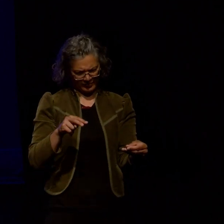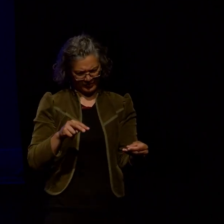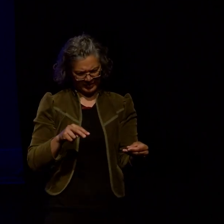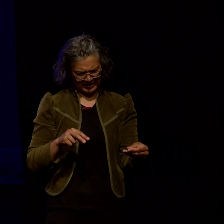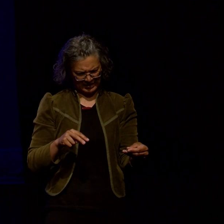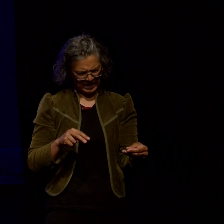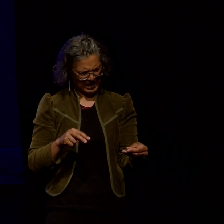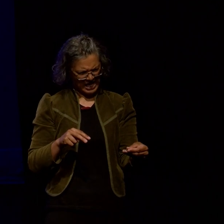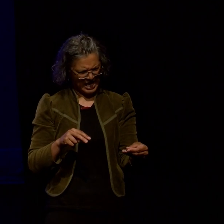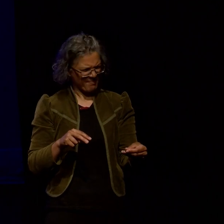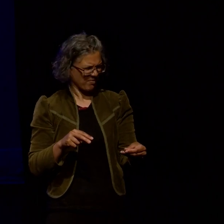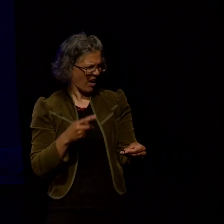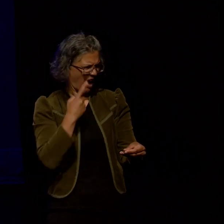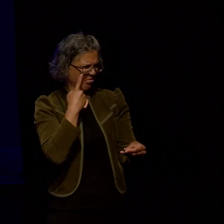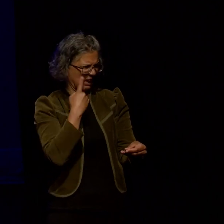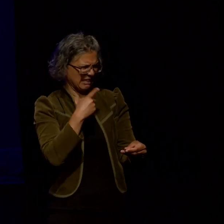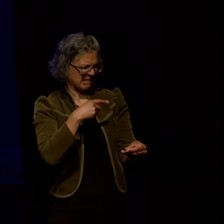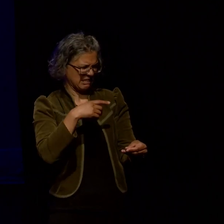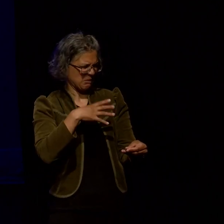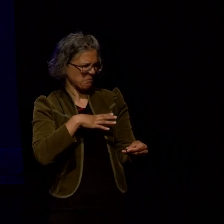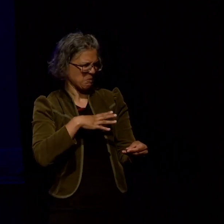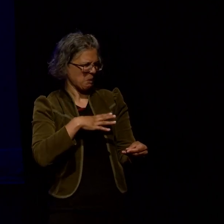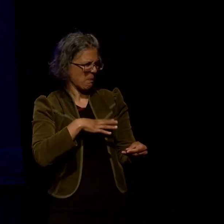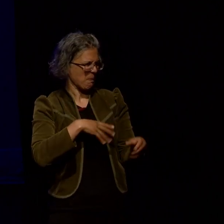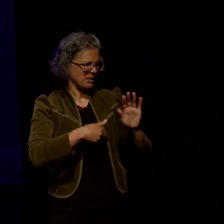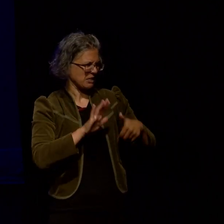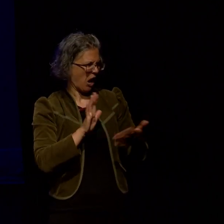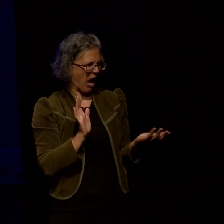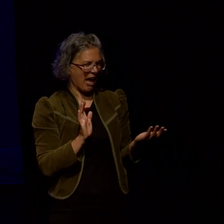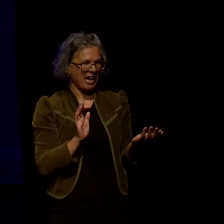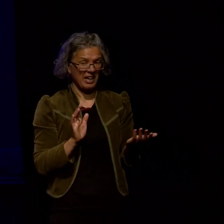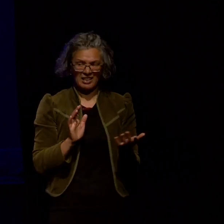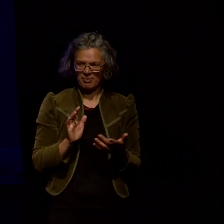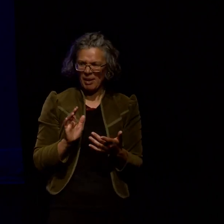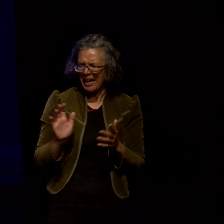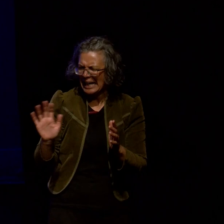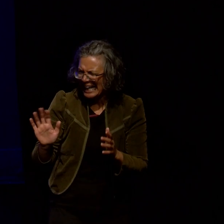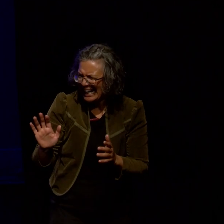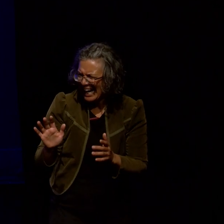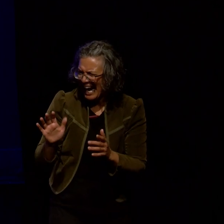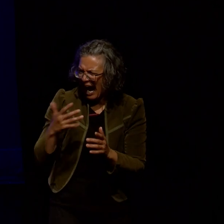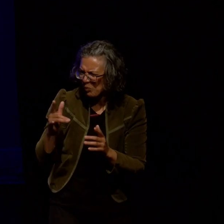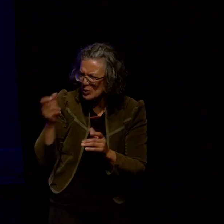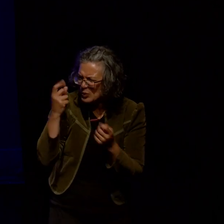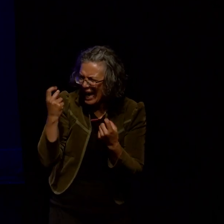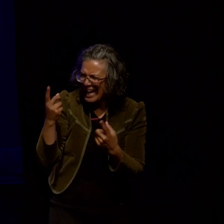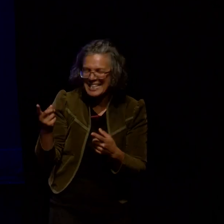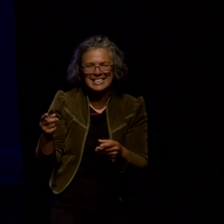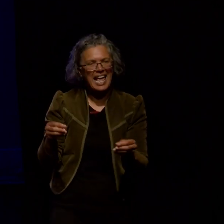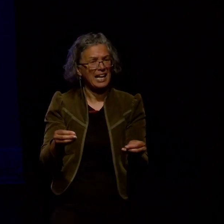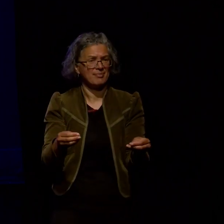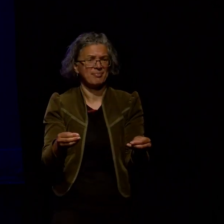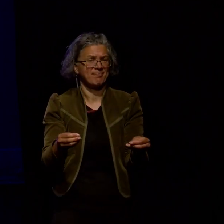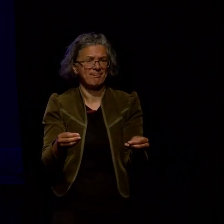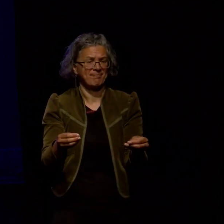no I want it I want them all to be for you but they're right without a foothold or an obvious starting place people will just